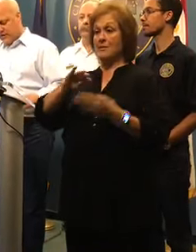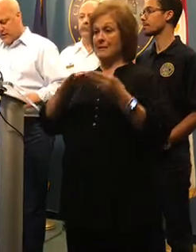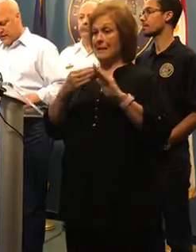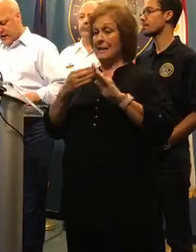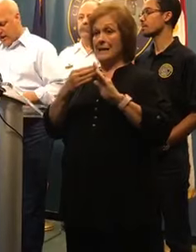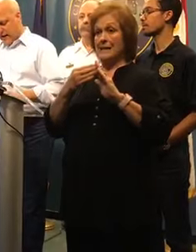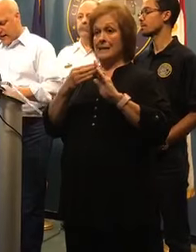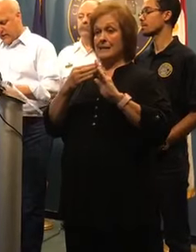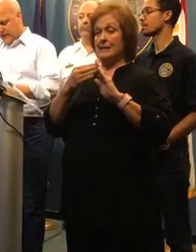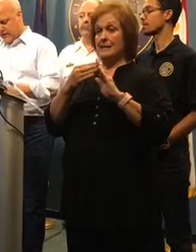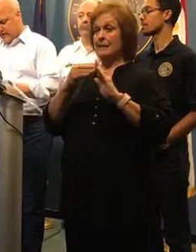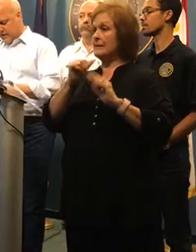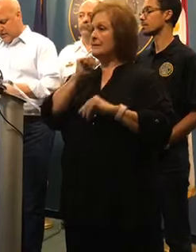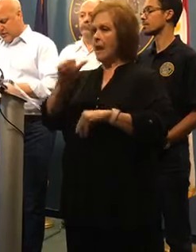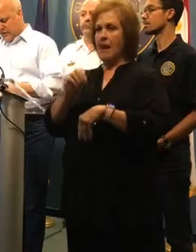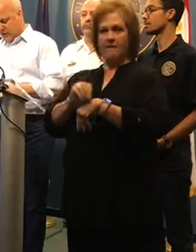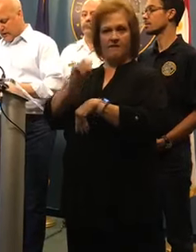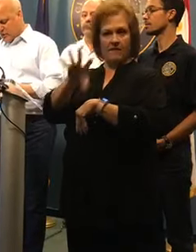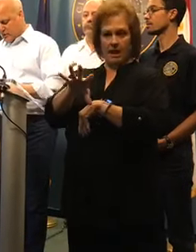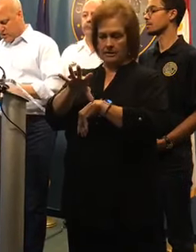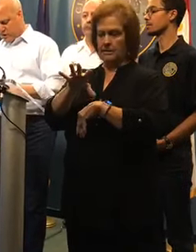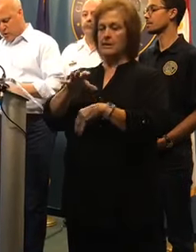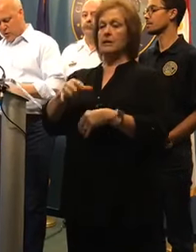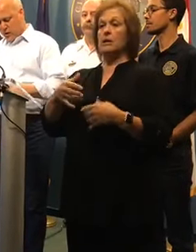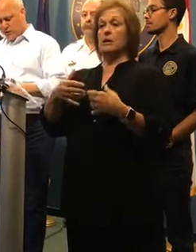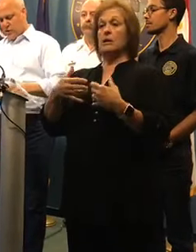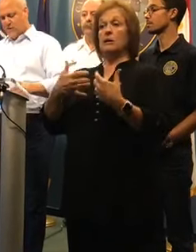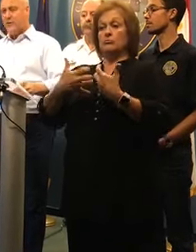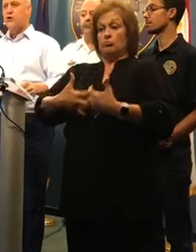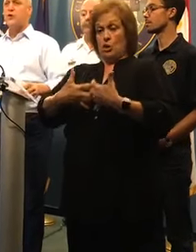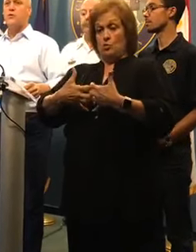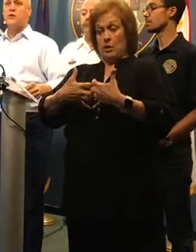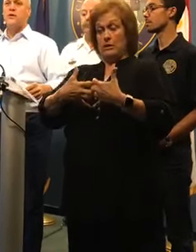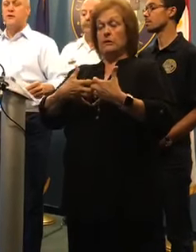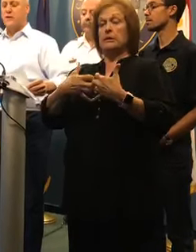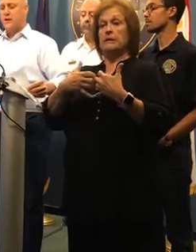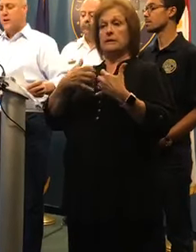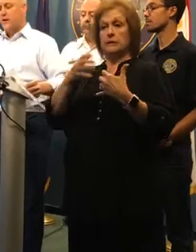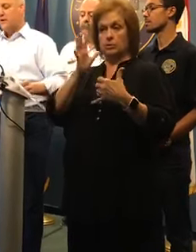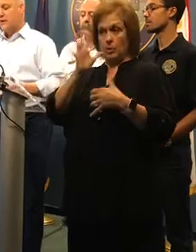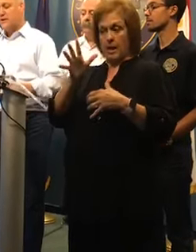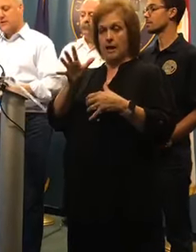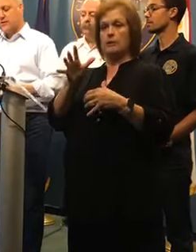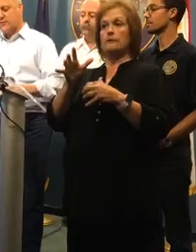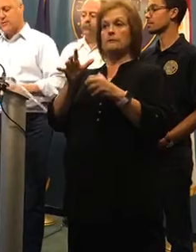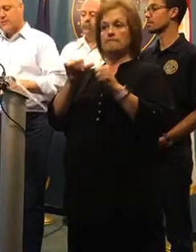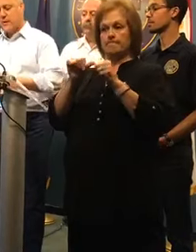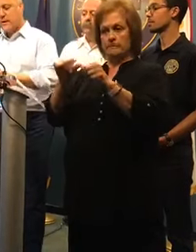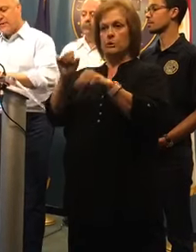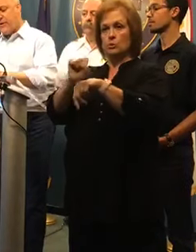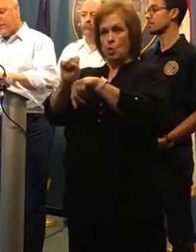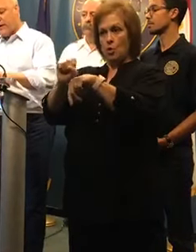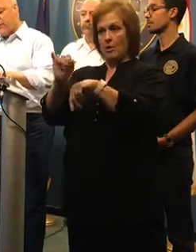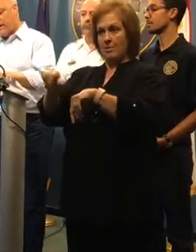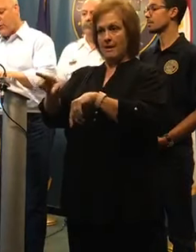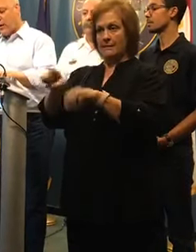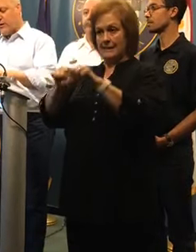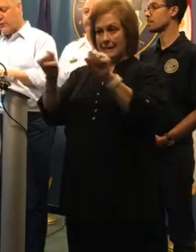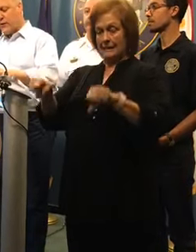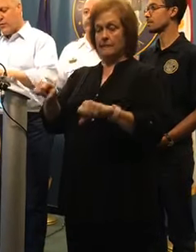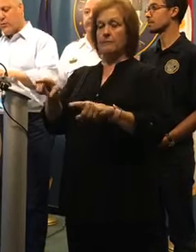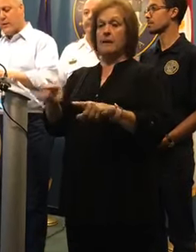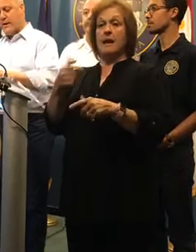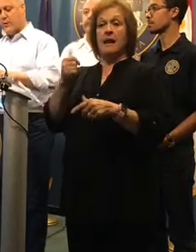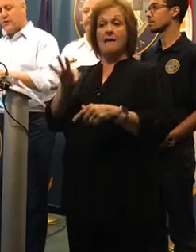not affected. The generators we're securing will also give additional redundancy to these systems. In the event of heavy